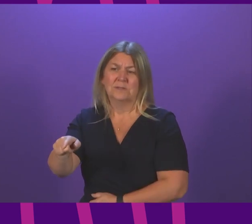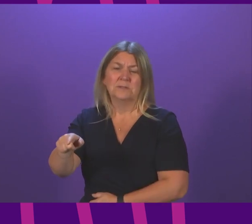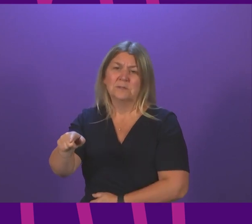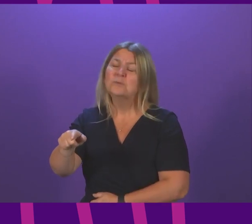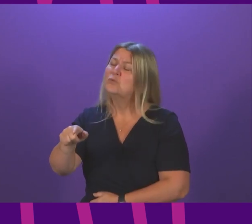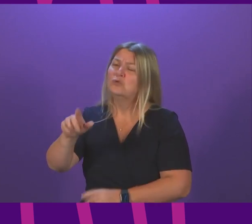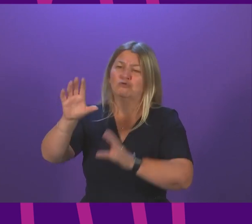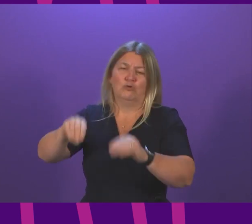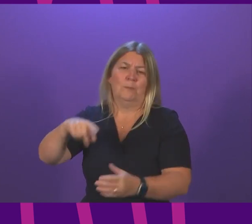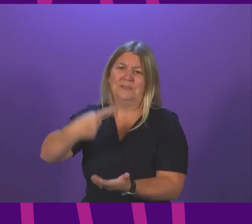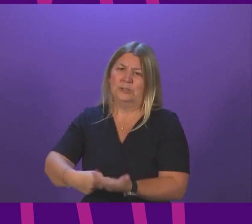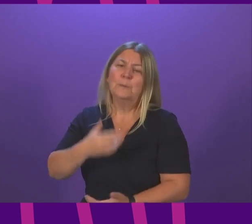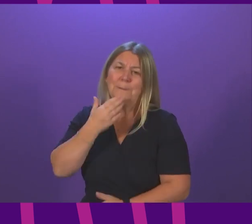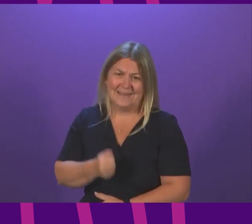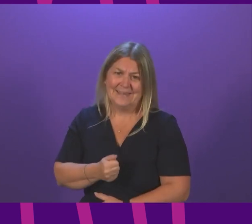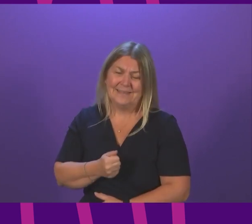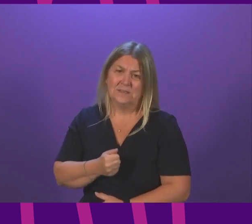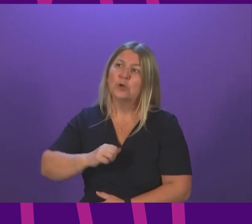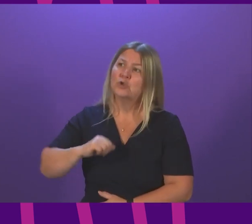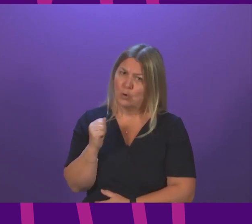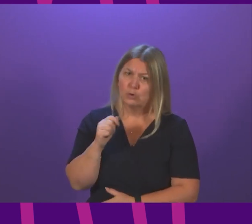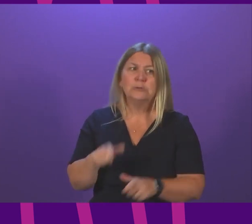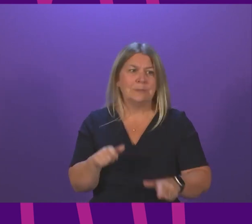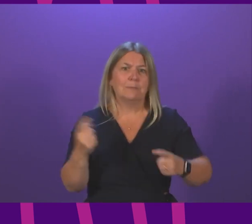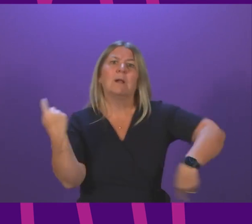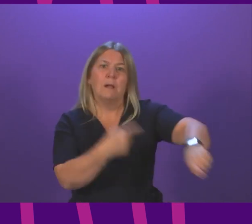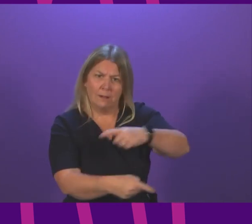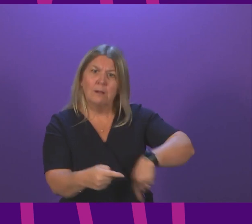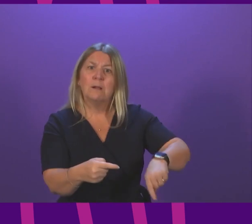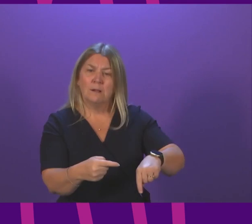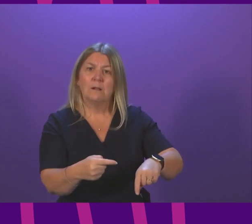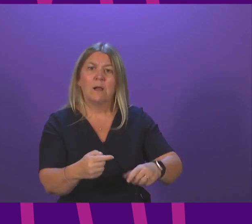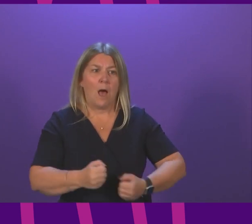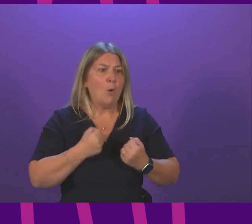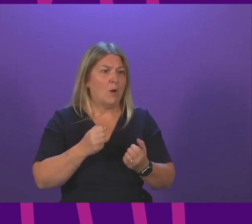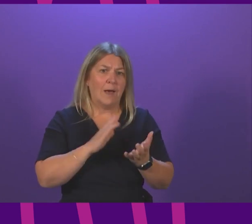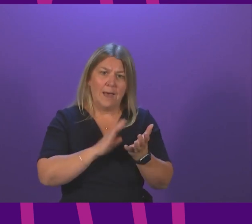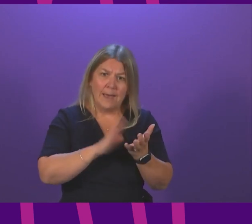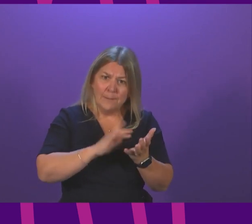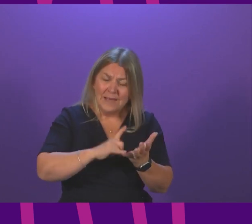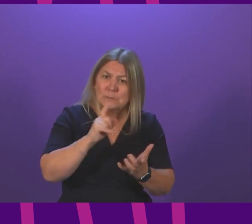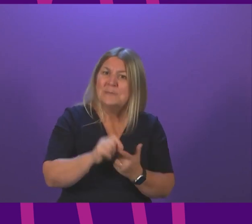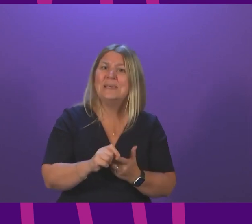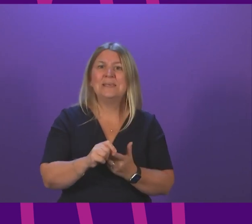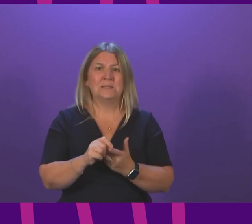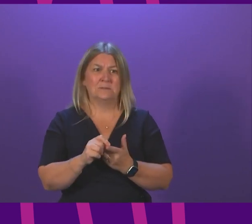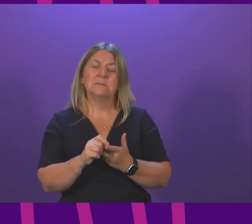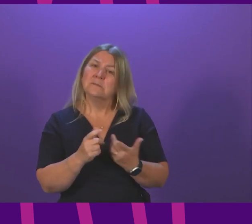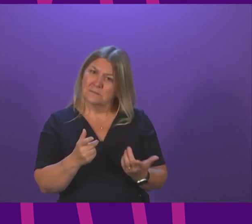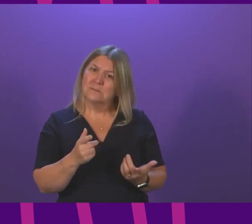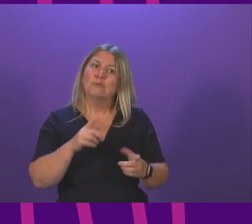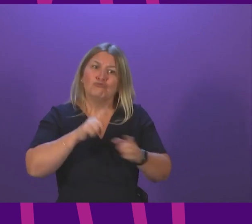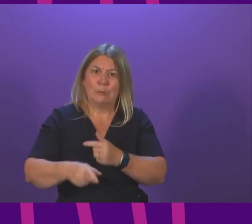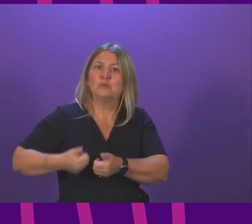just as mine and the constituents of every member in this chamber who are going to find it difficult to feed their children to pay their